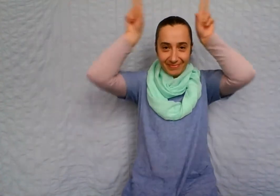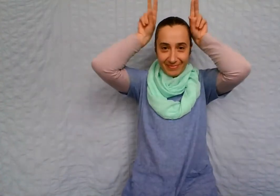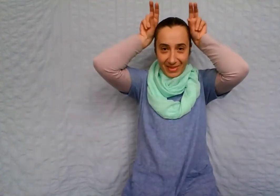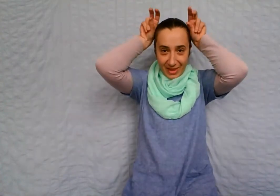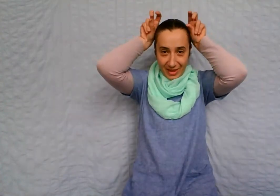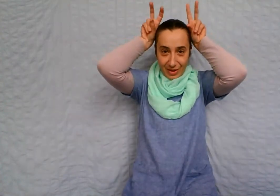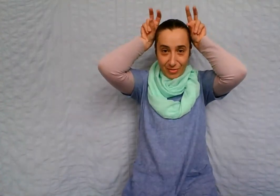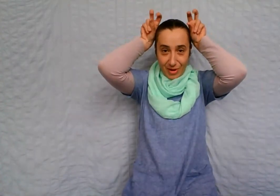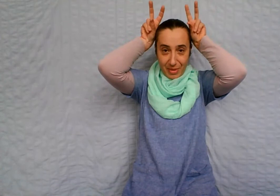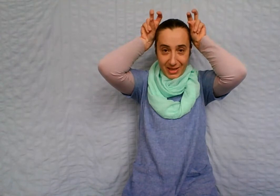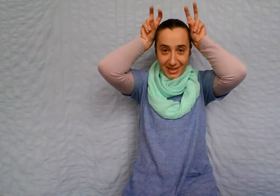Rabbit.